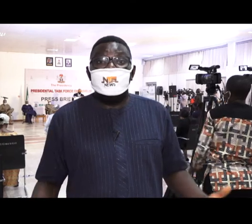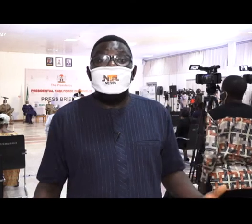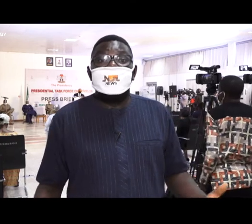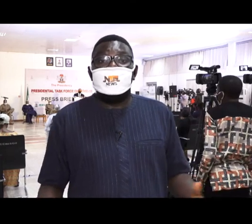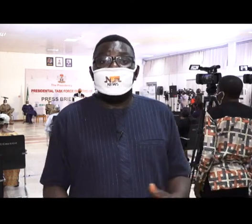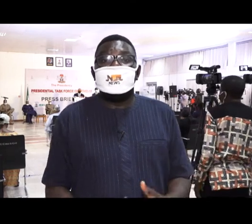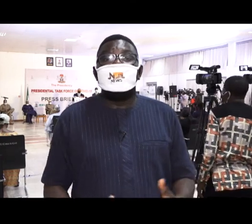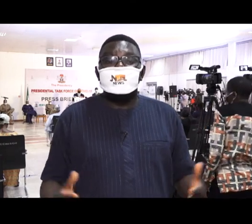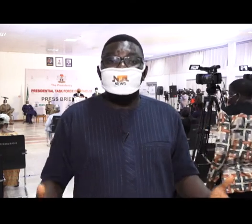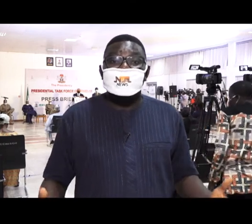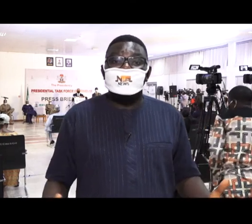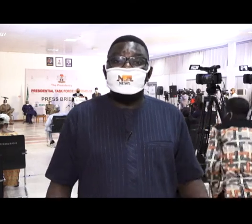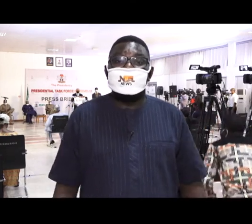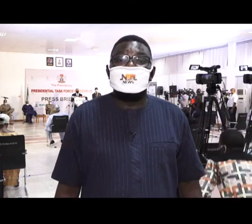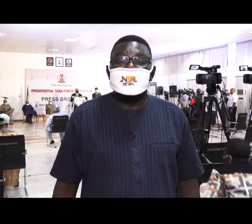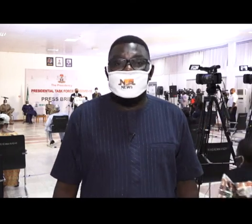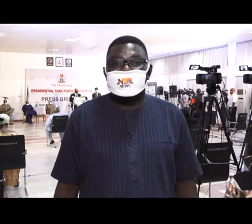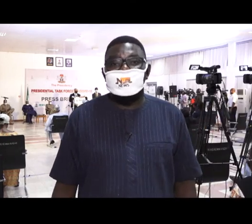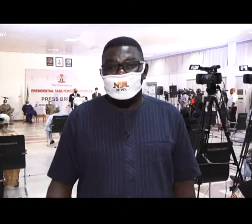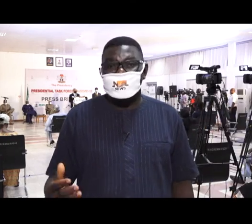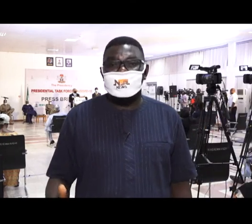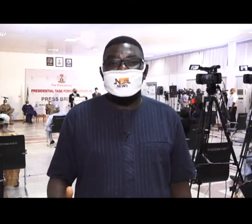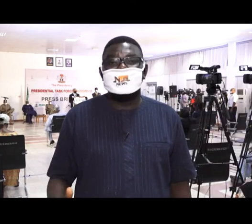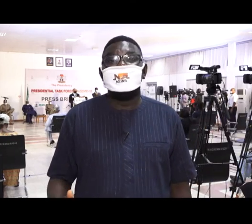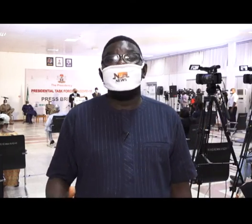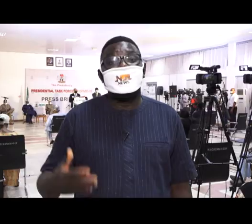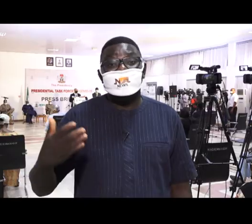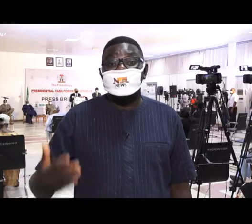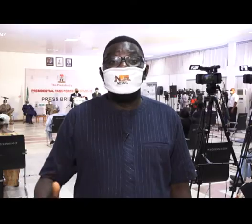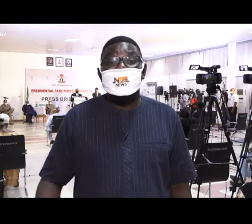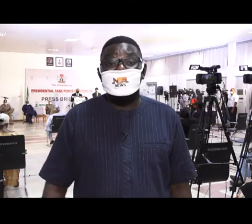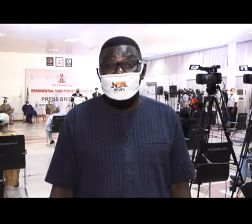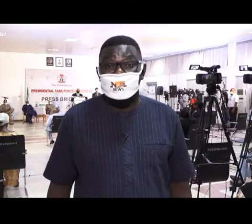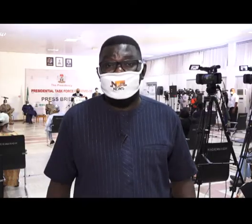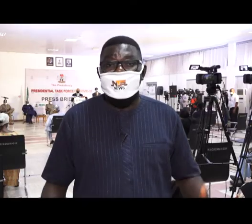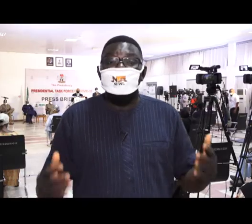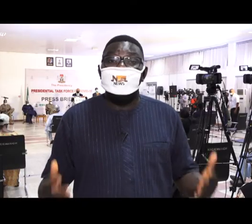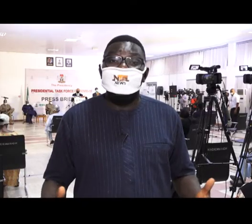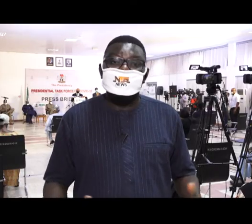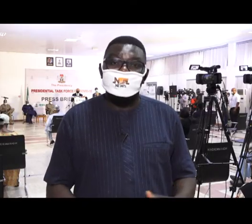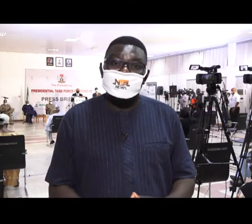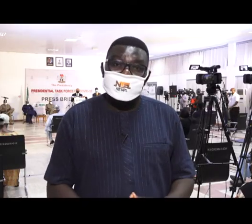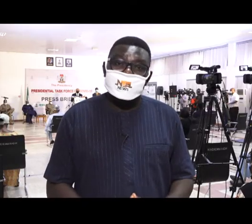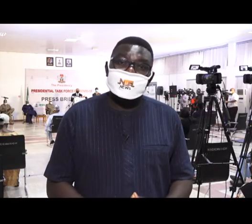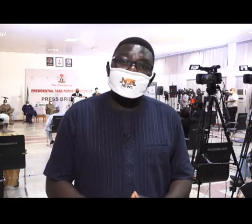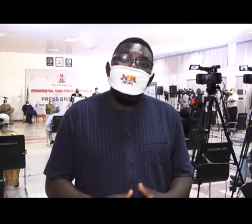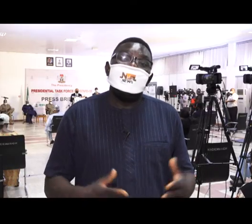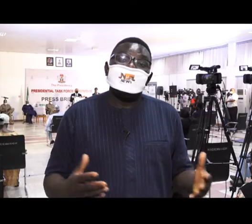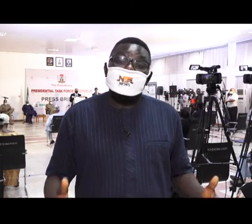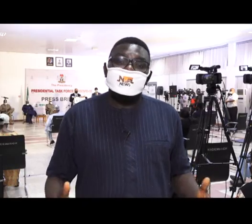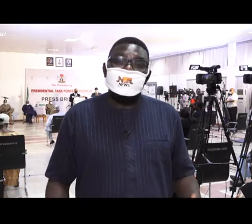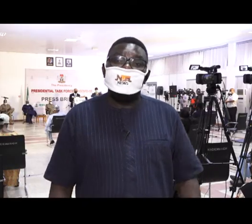It was a long, solid break, but members of the Presidential Task Force on COVID-19 say they have been on their toes managing the pandemic